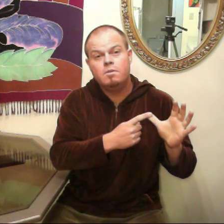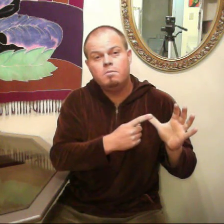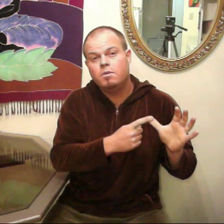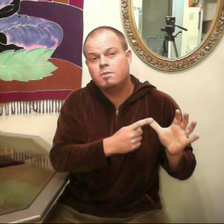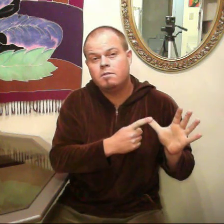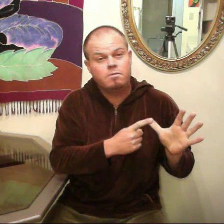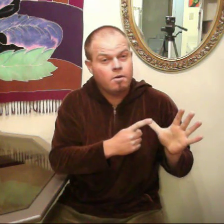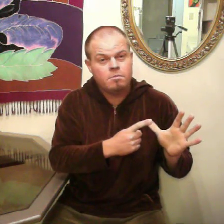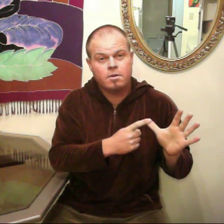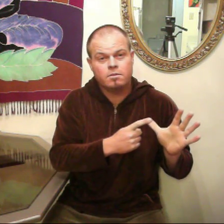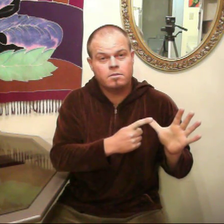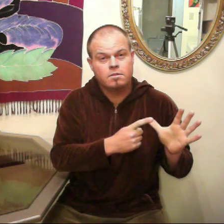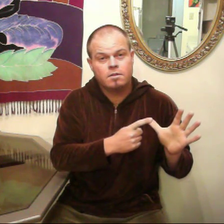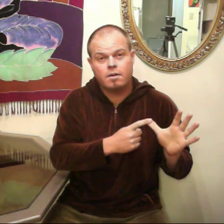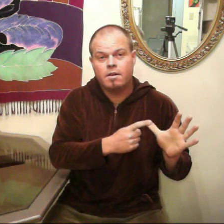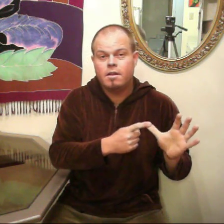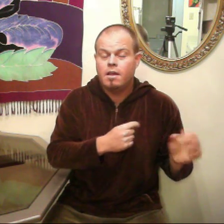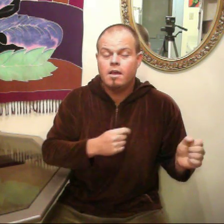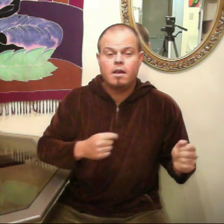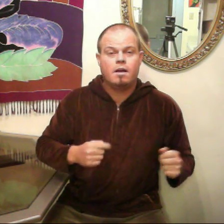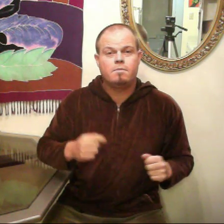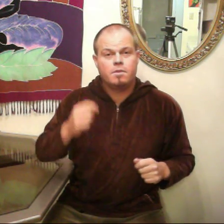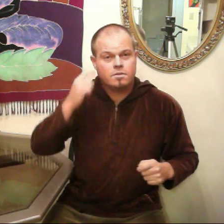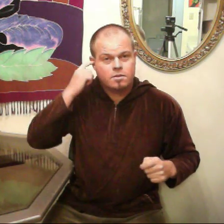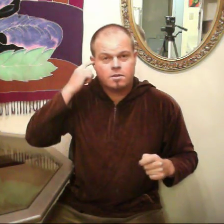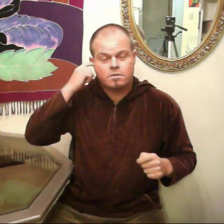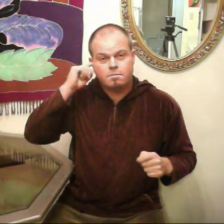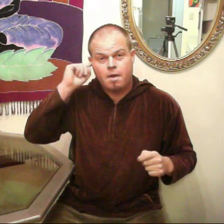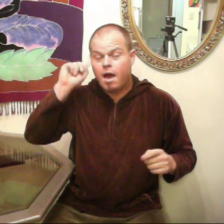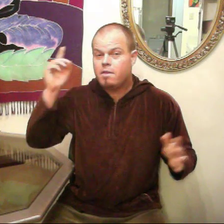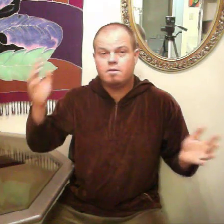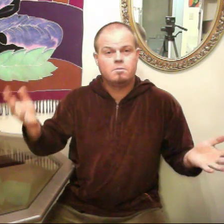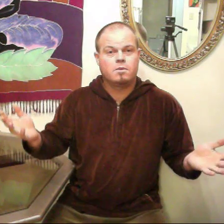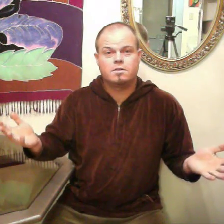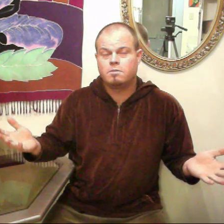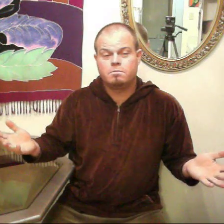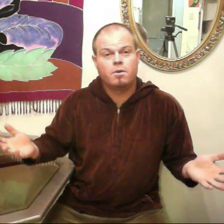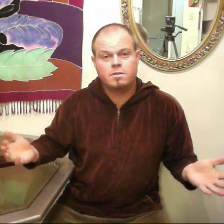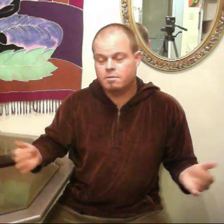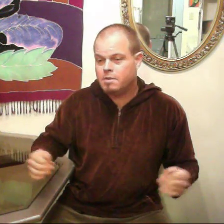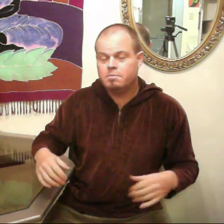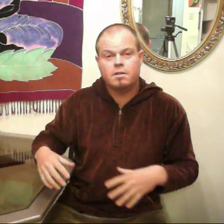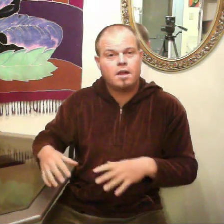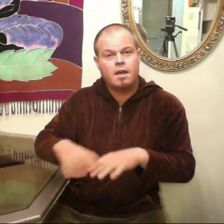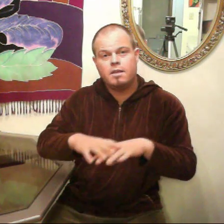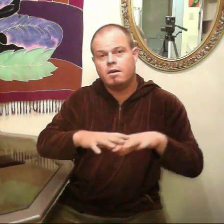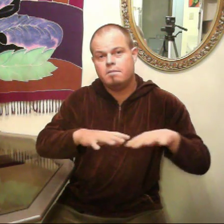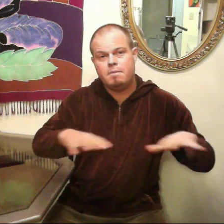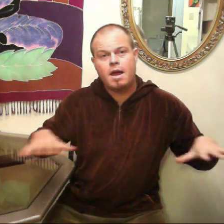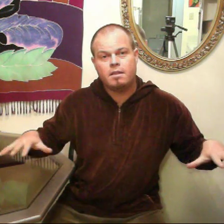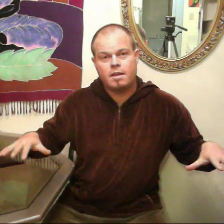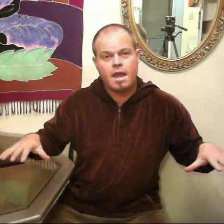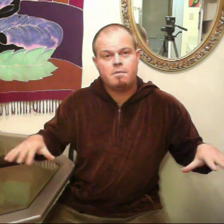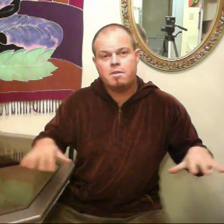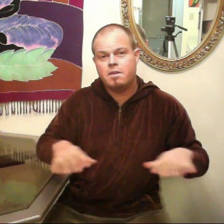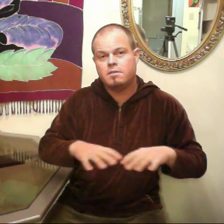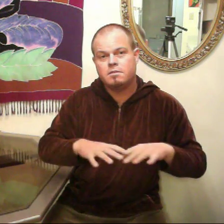new moons and full moons, all right. There's, there's other numerous reports of people lying on mat, like amethyst